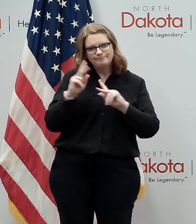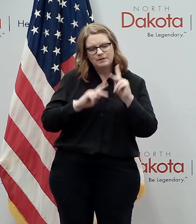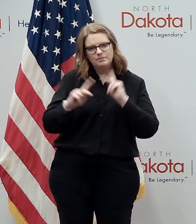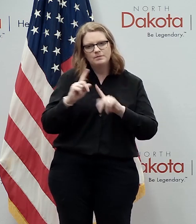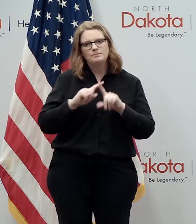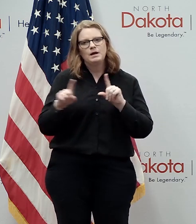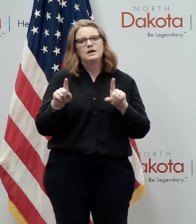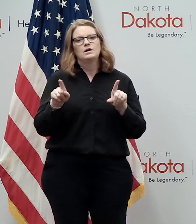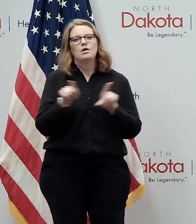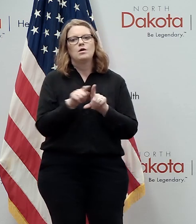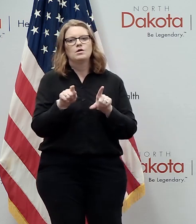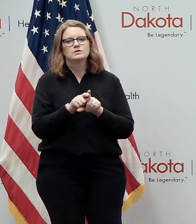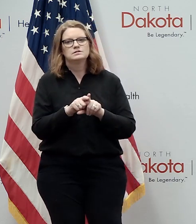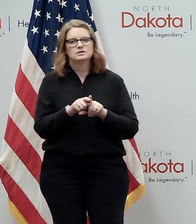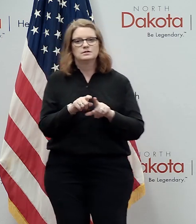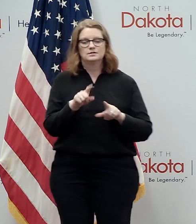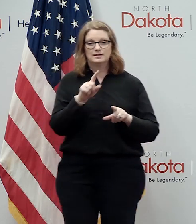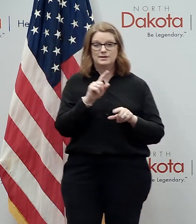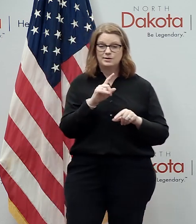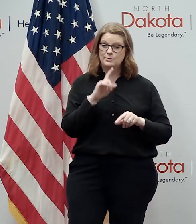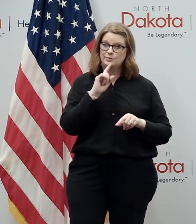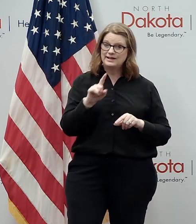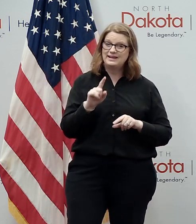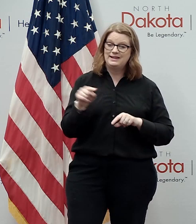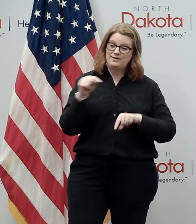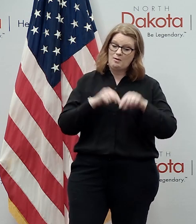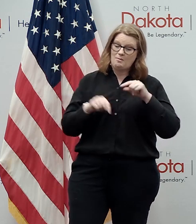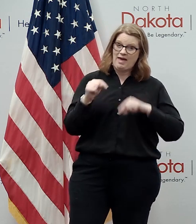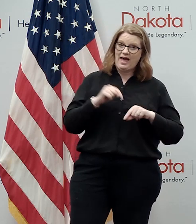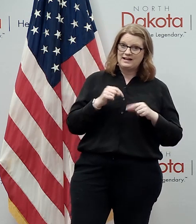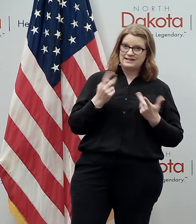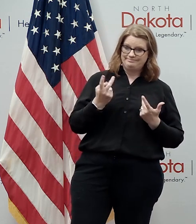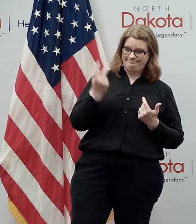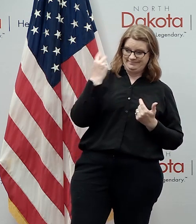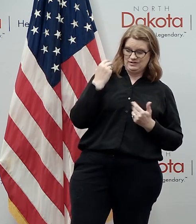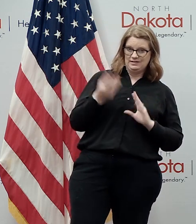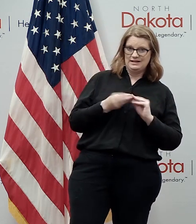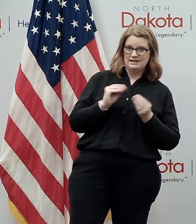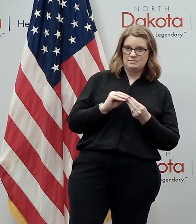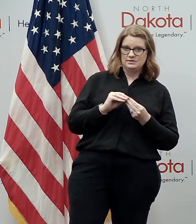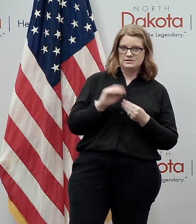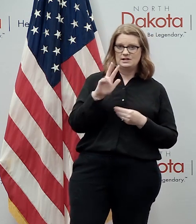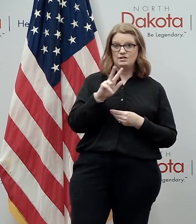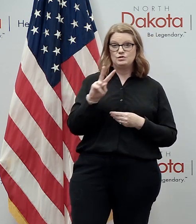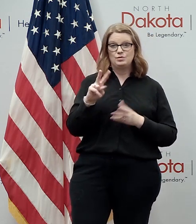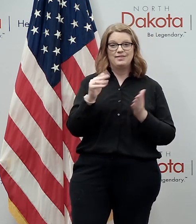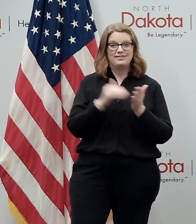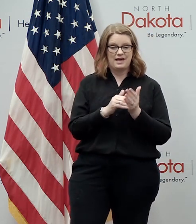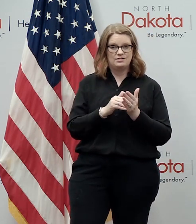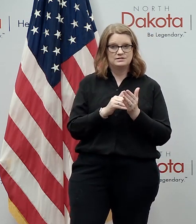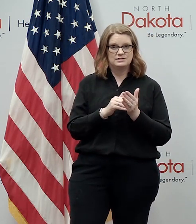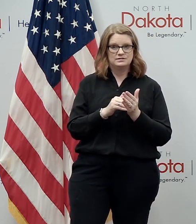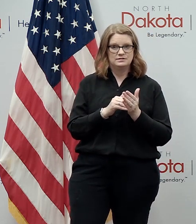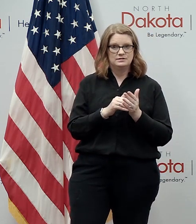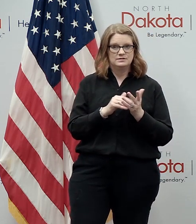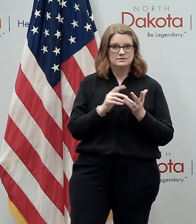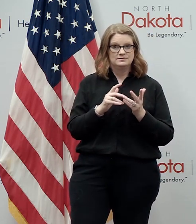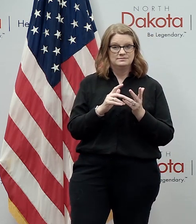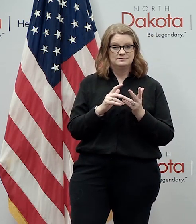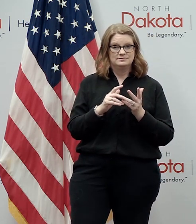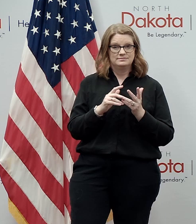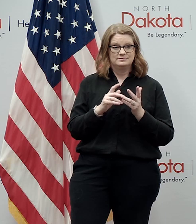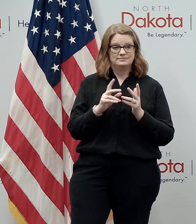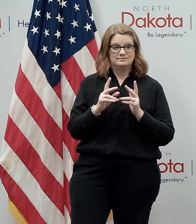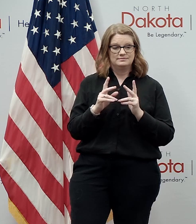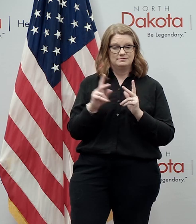back uh to the numbers uh because over 32 000 individuals in this nation have died